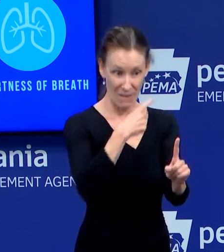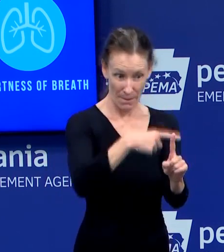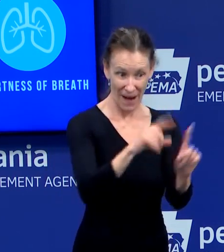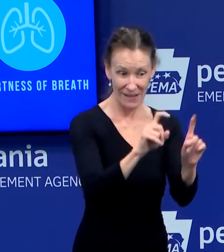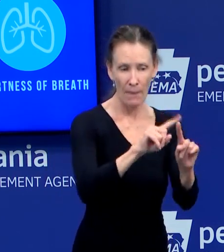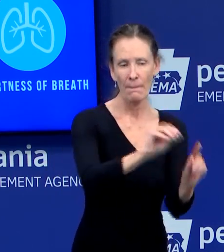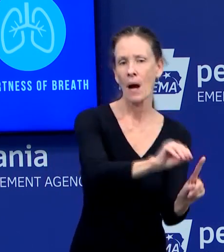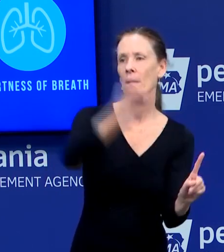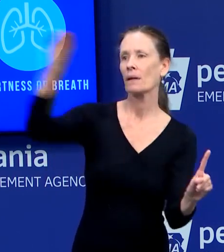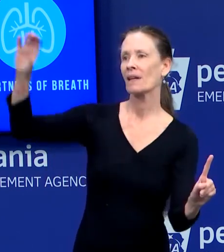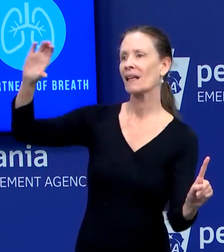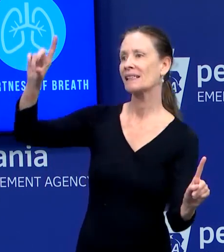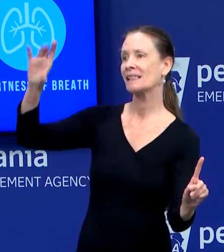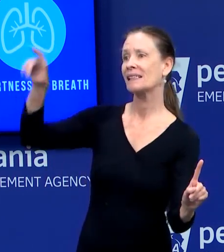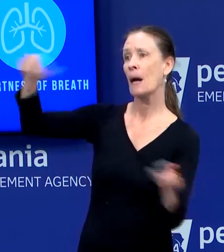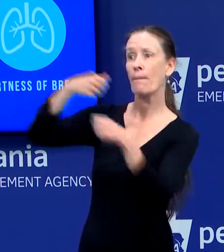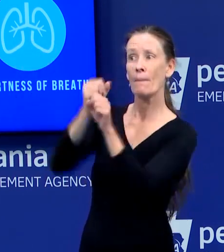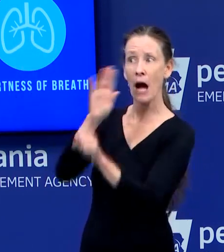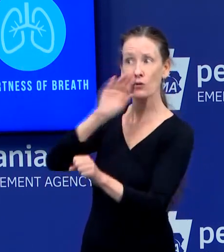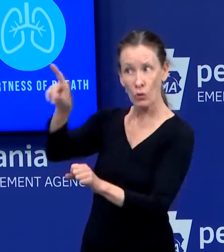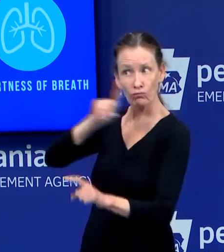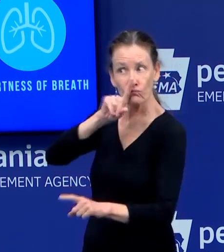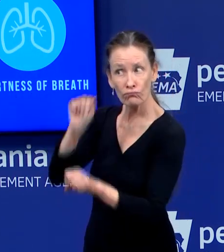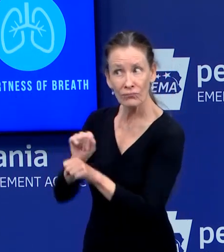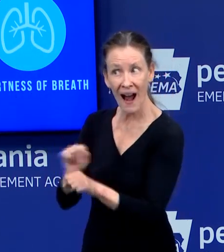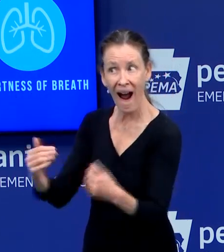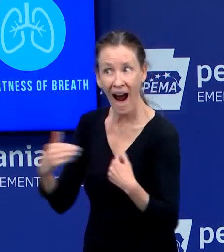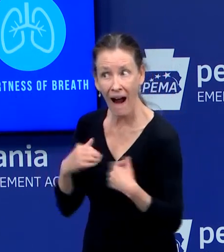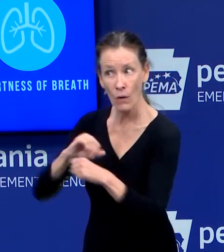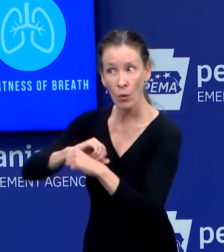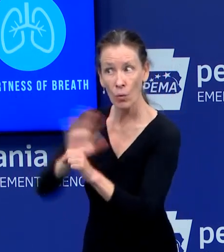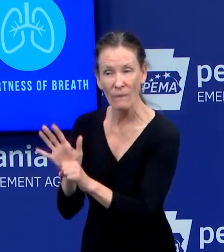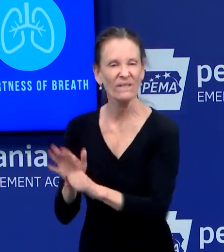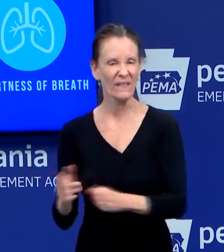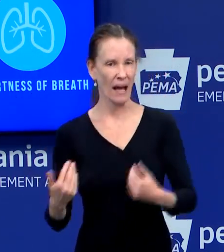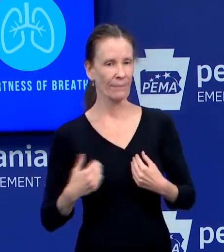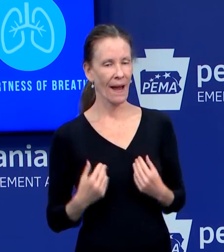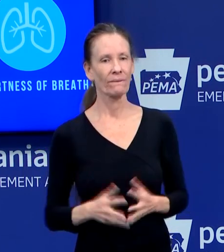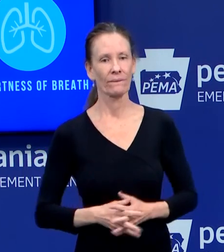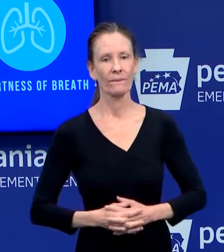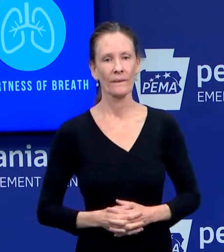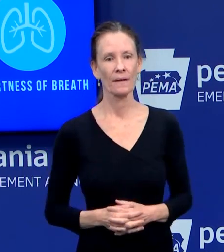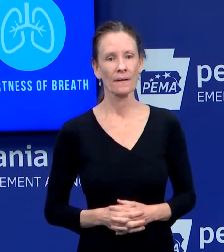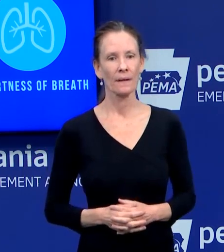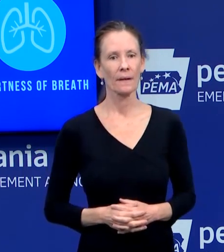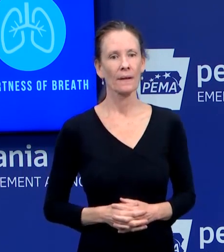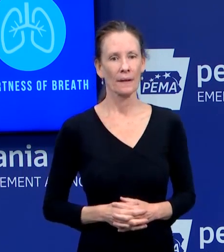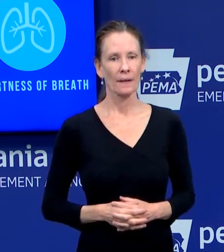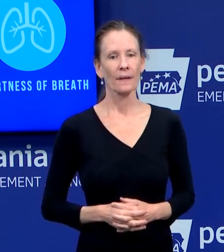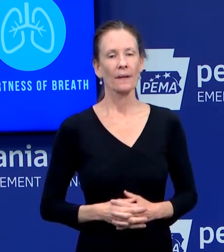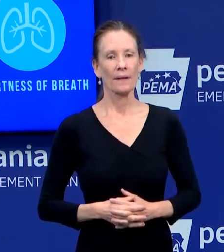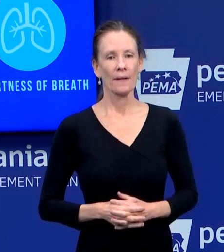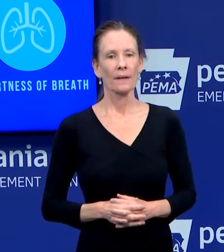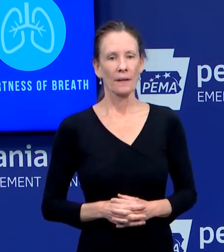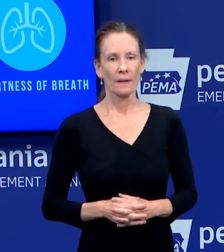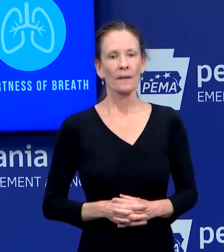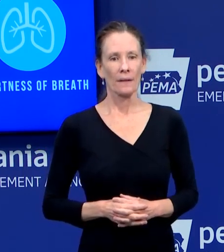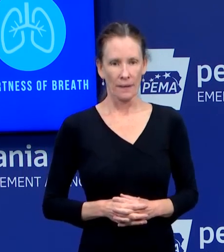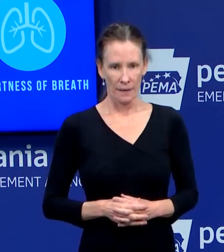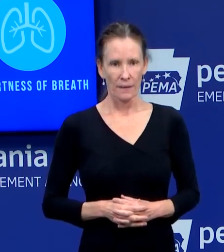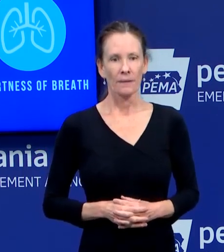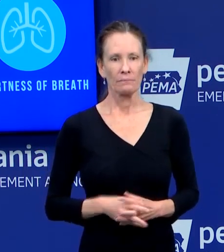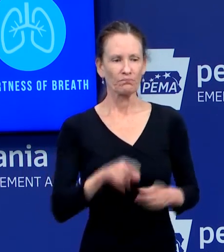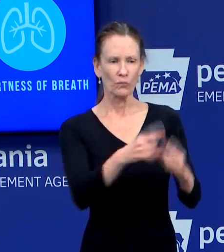There is also the one patient who doesn't count towards our numbers who is from another state. And so I'm going to stop